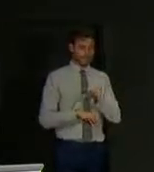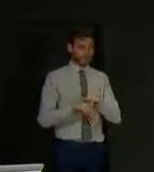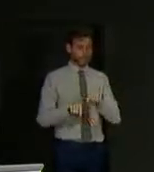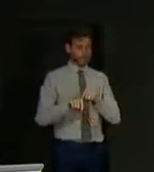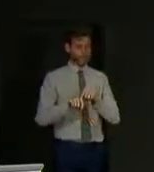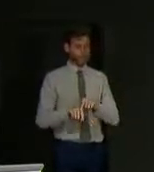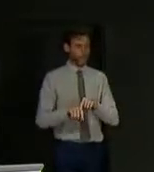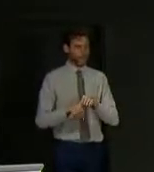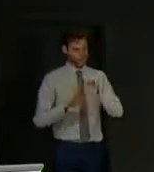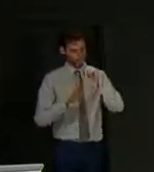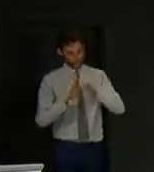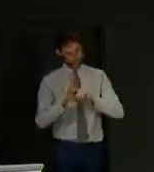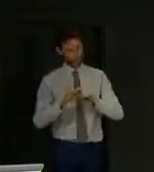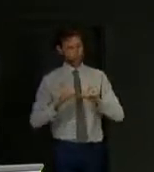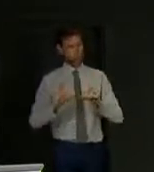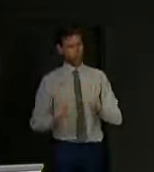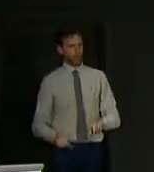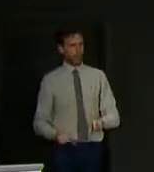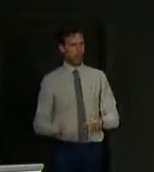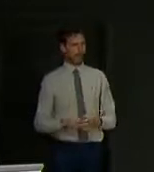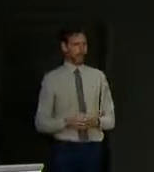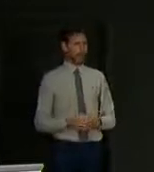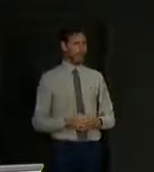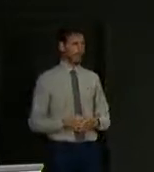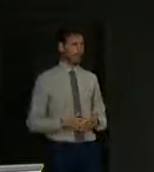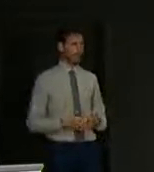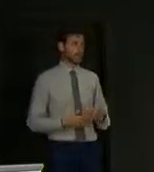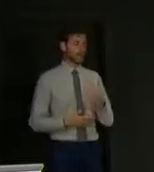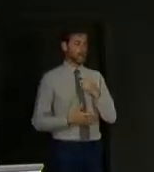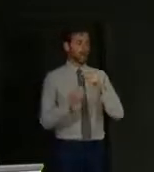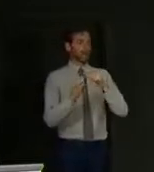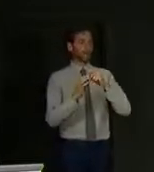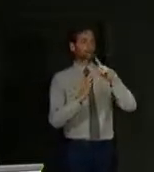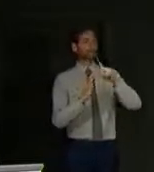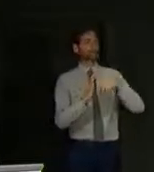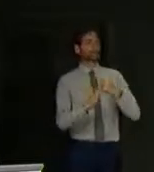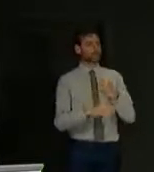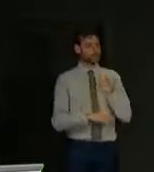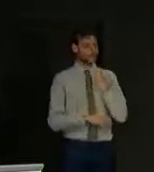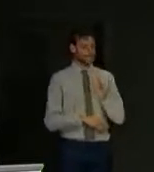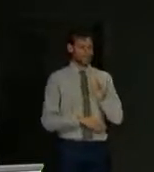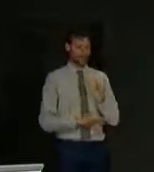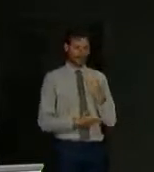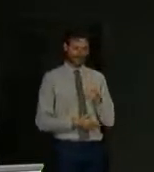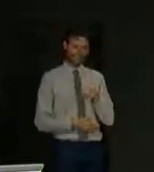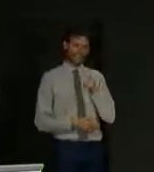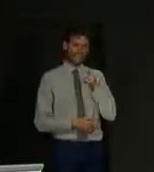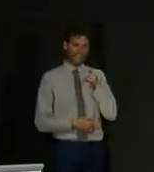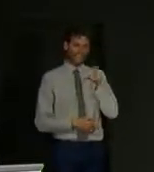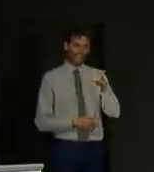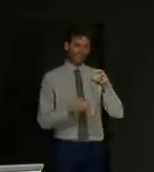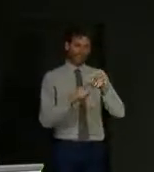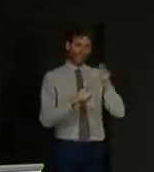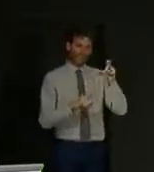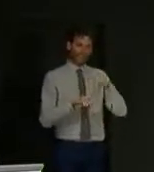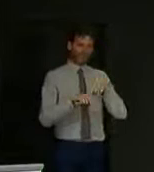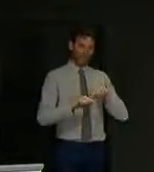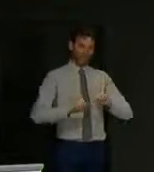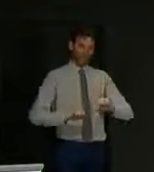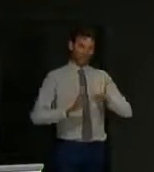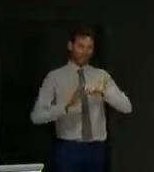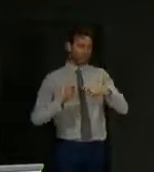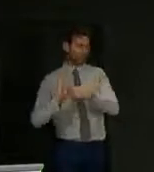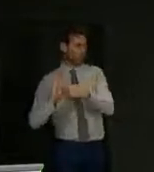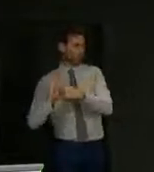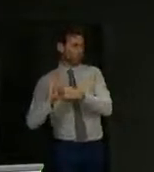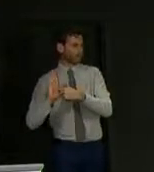So given that a cornerstone of Boris Johnson's defence was that he was acting within the rules, does this amplify